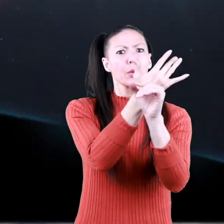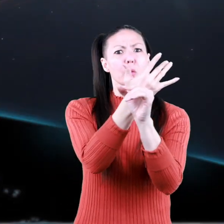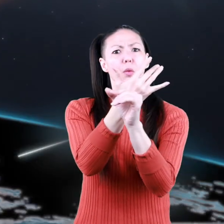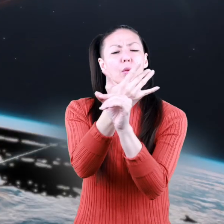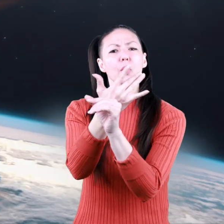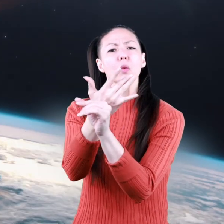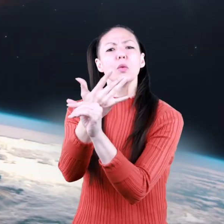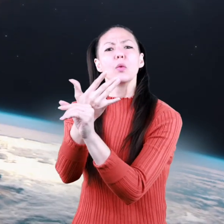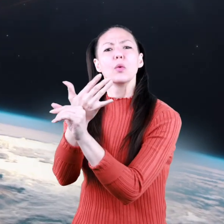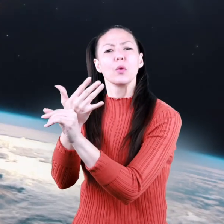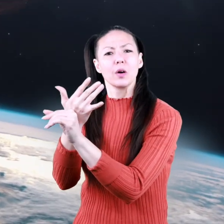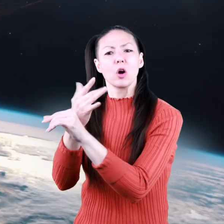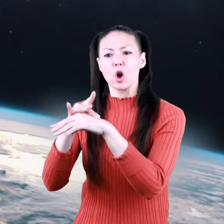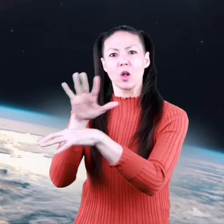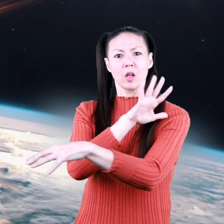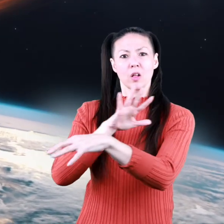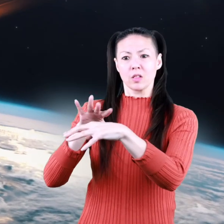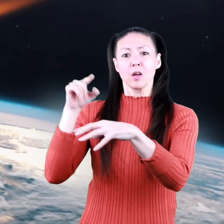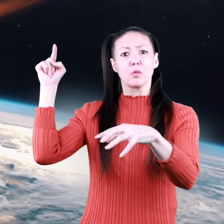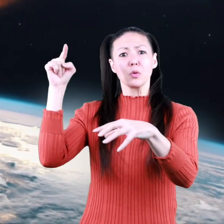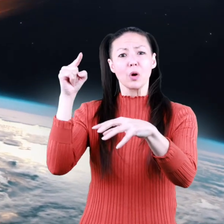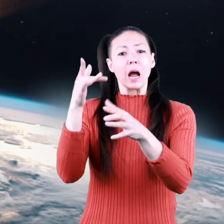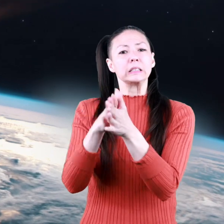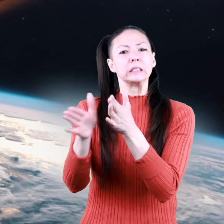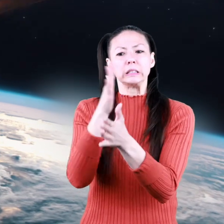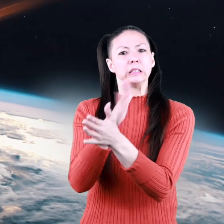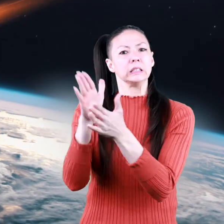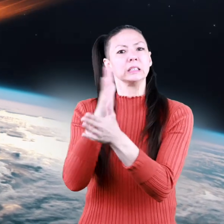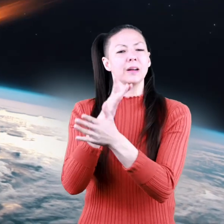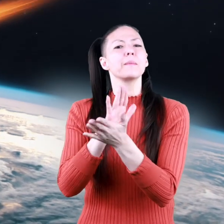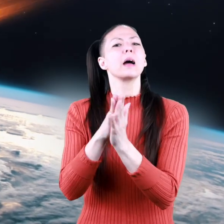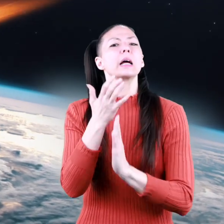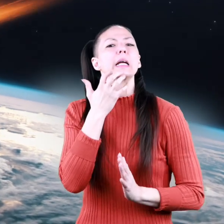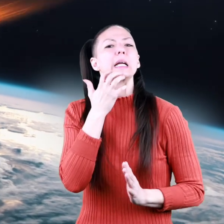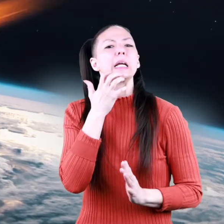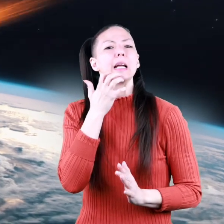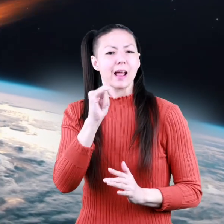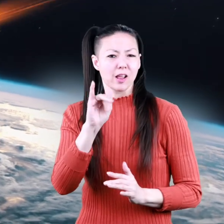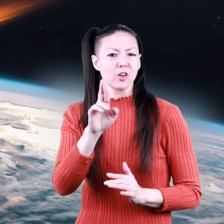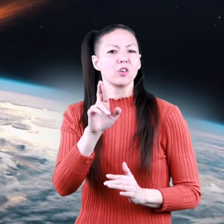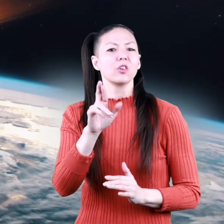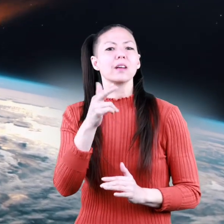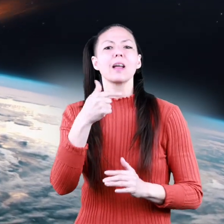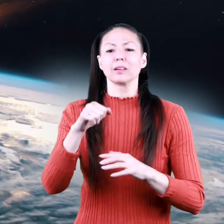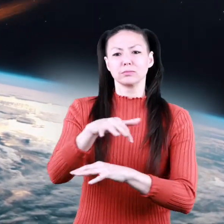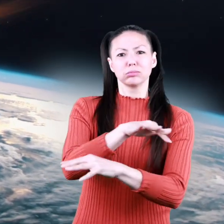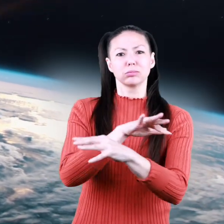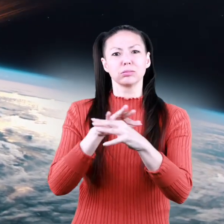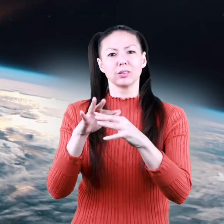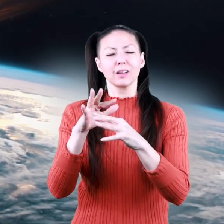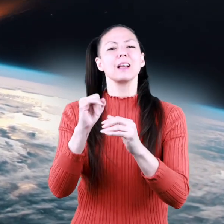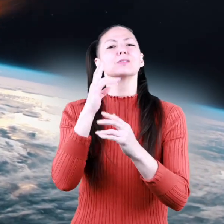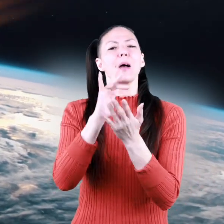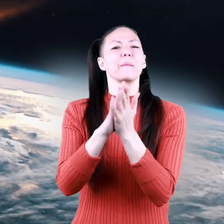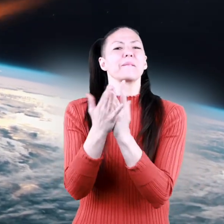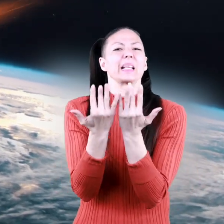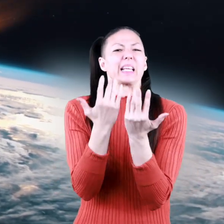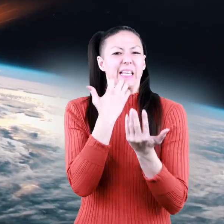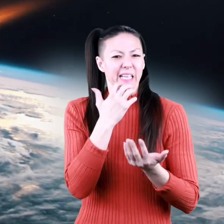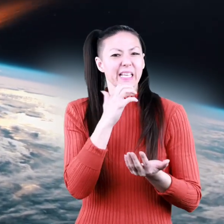Earth's atmosphere heats the meteor up due to friction from the air. The heat then causes the gases around the meteor to